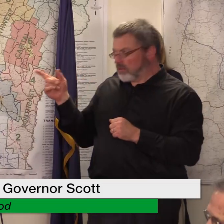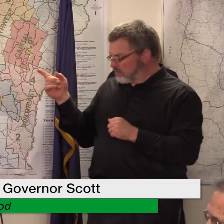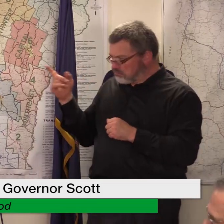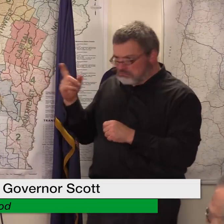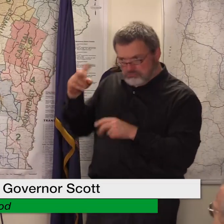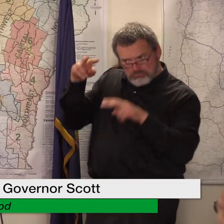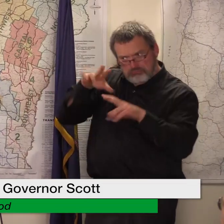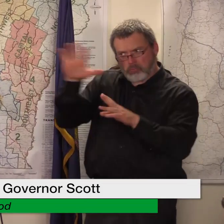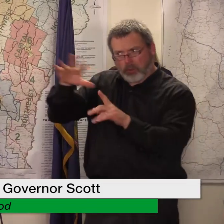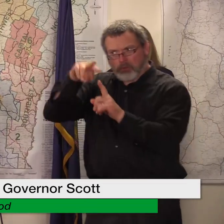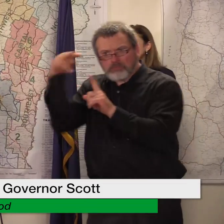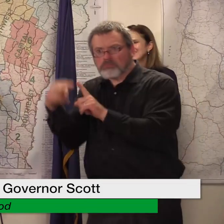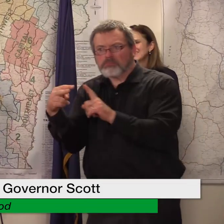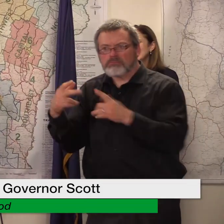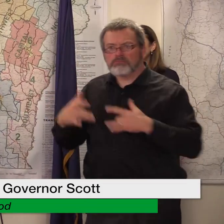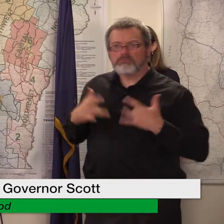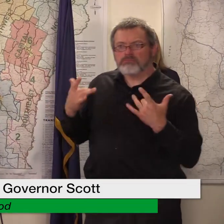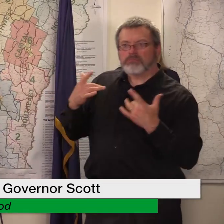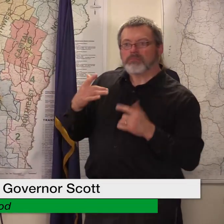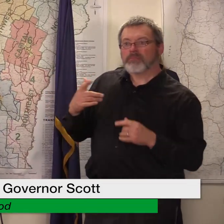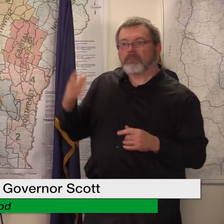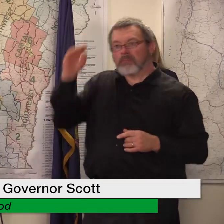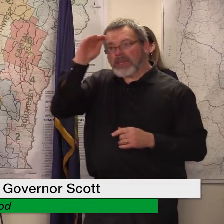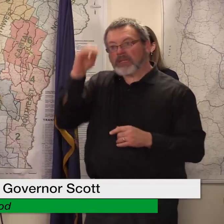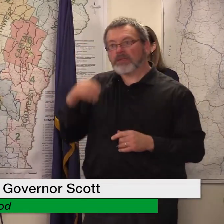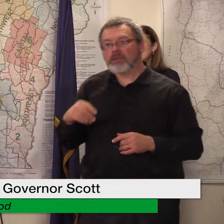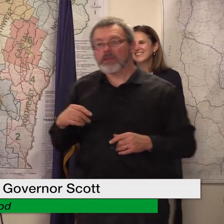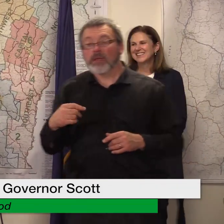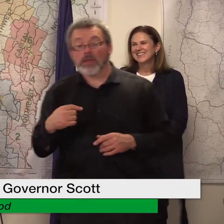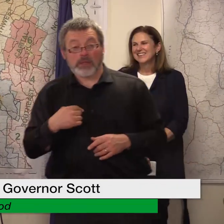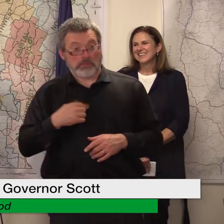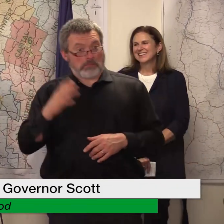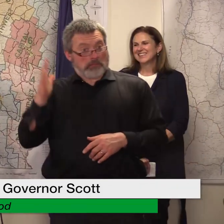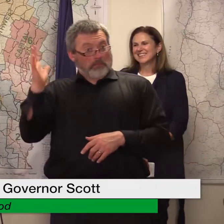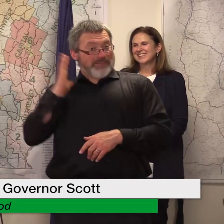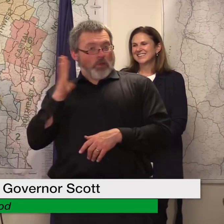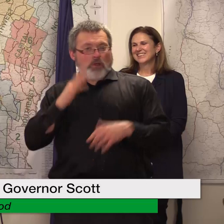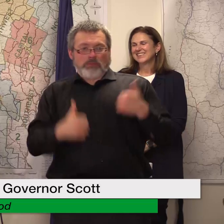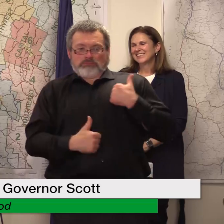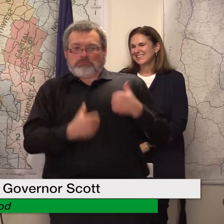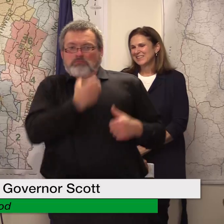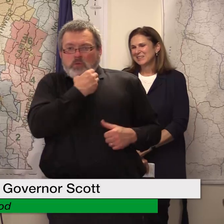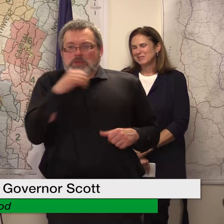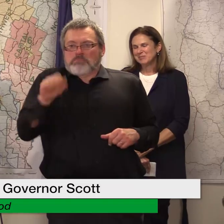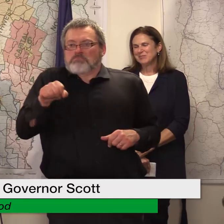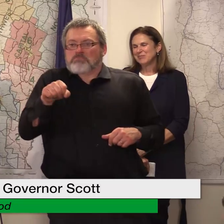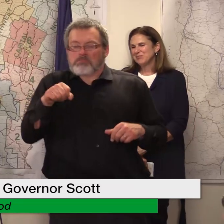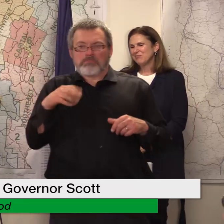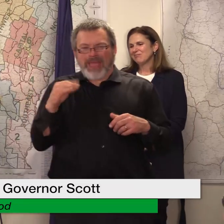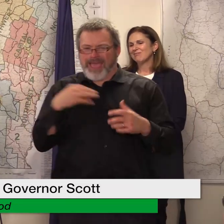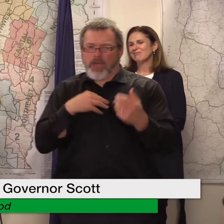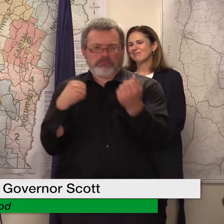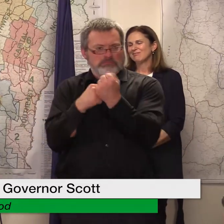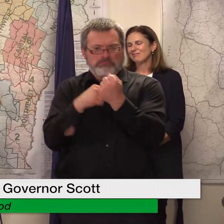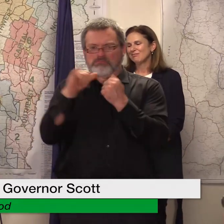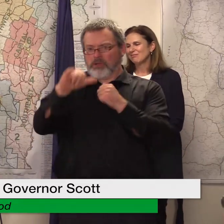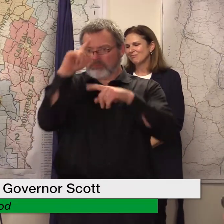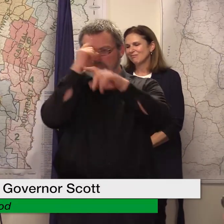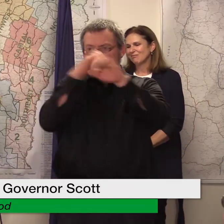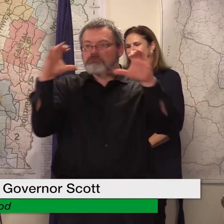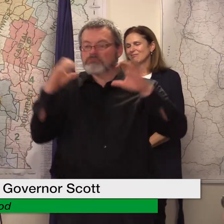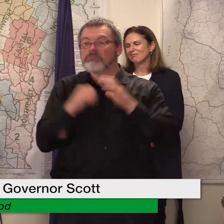um i was actually marine for eight years before i moved to the army so i'm all for it uh yeah they uh we actually i think the